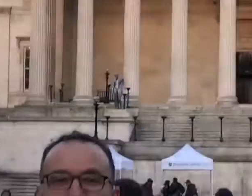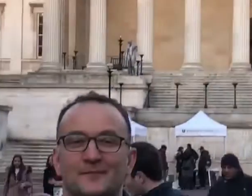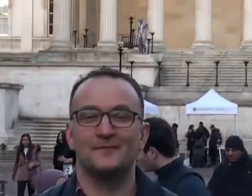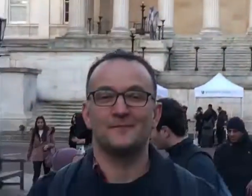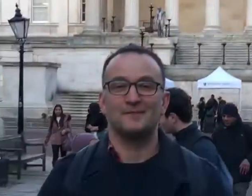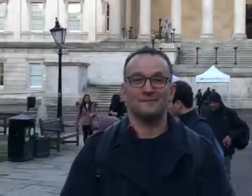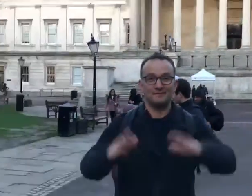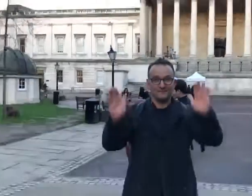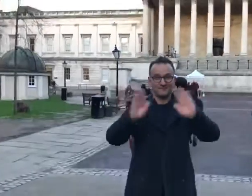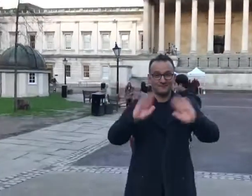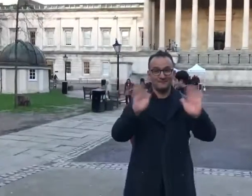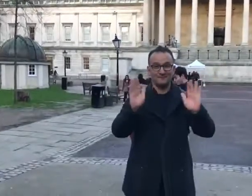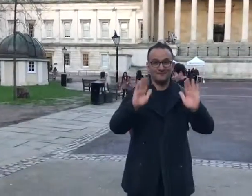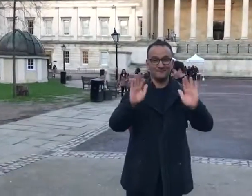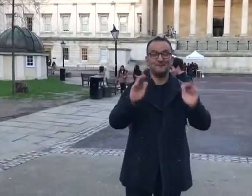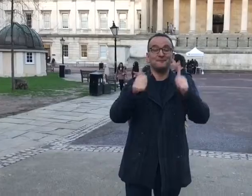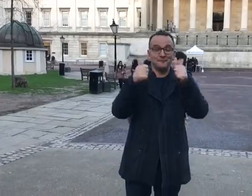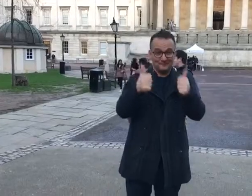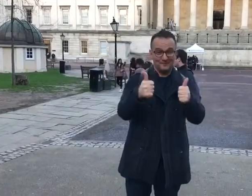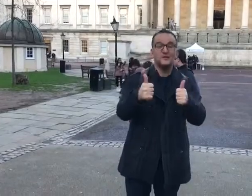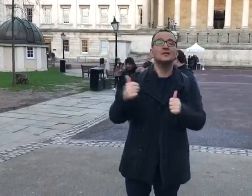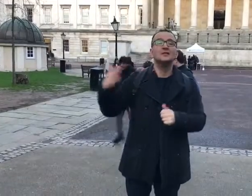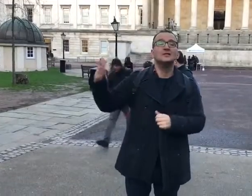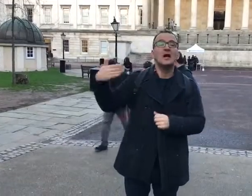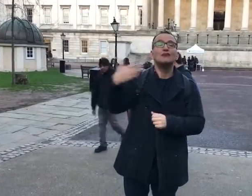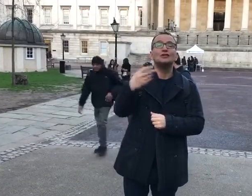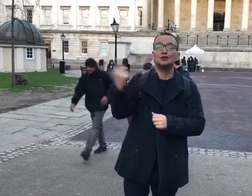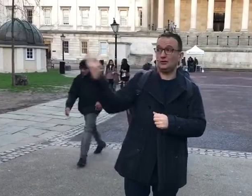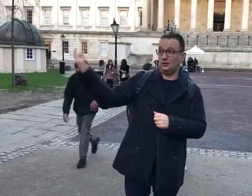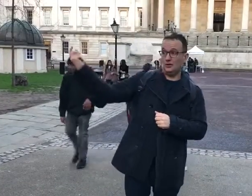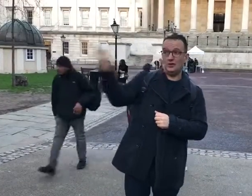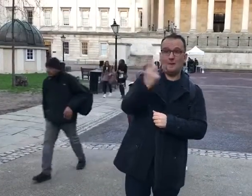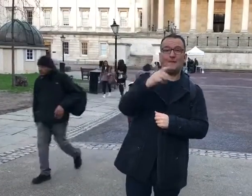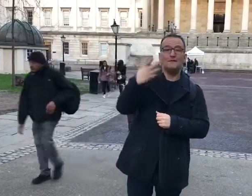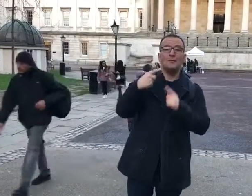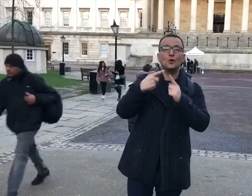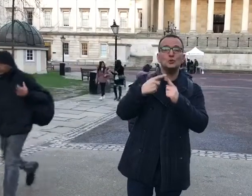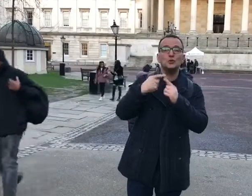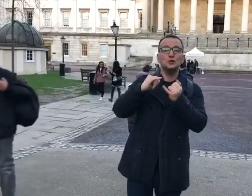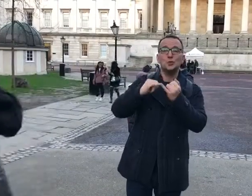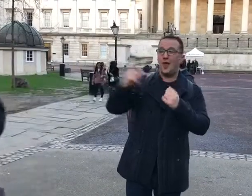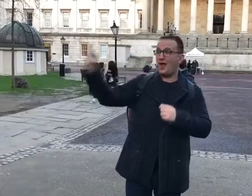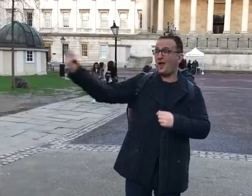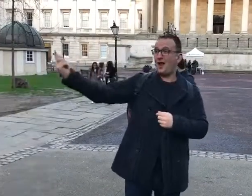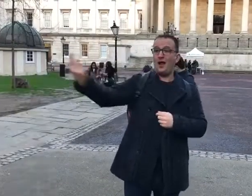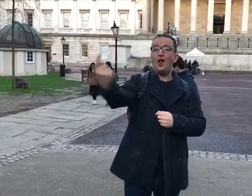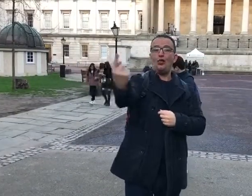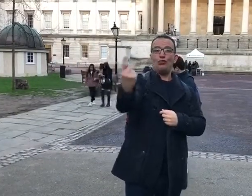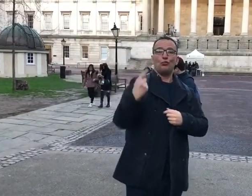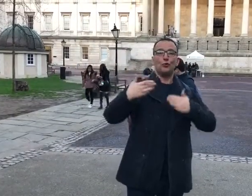It's really solid. Yeah, I'm going to rock, I think this is going even go. It's not hiking. It's not hiking.